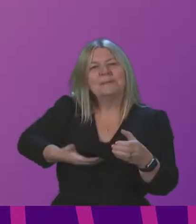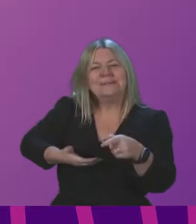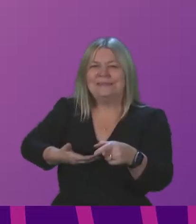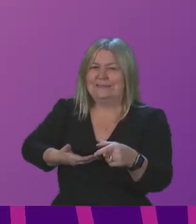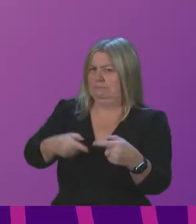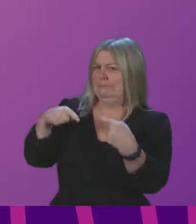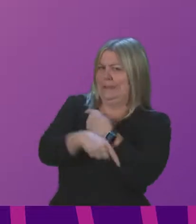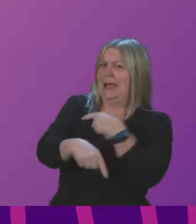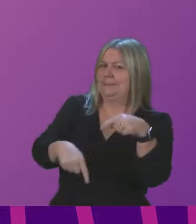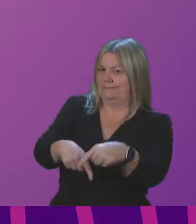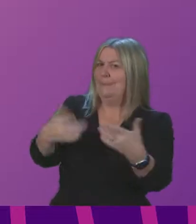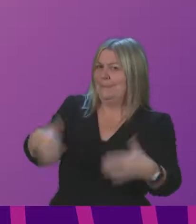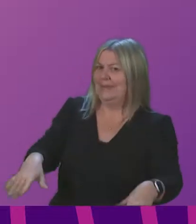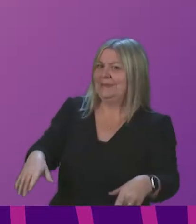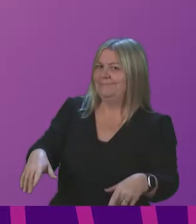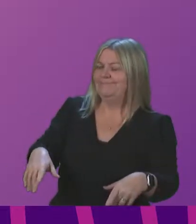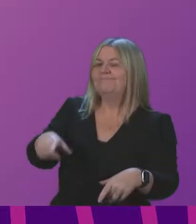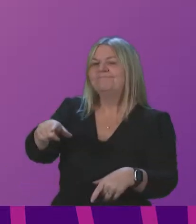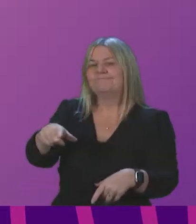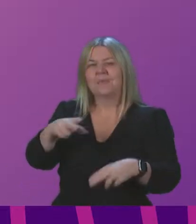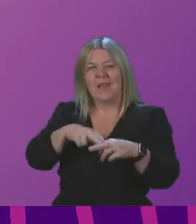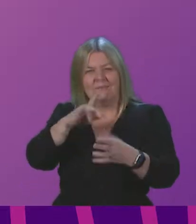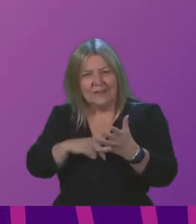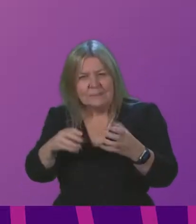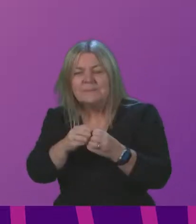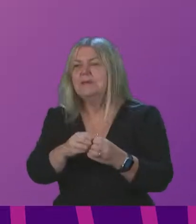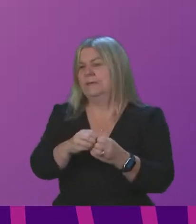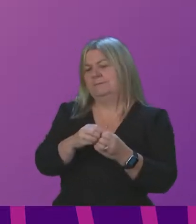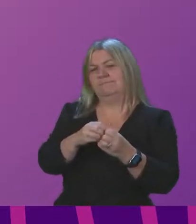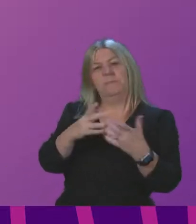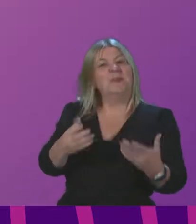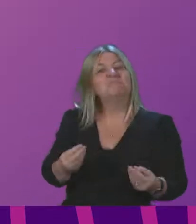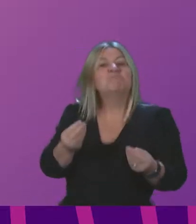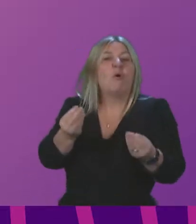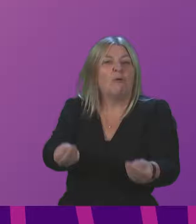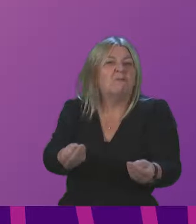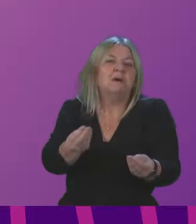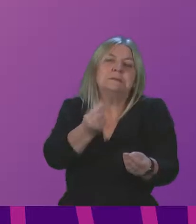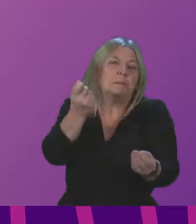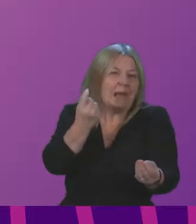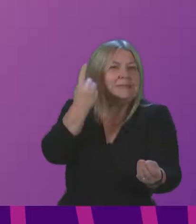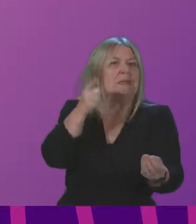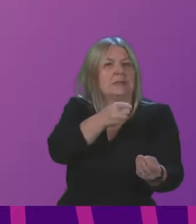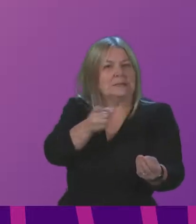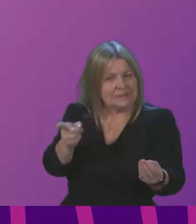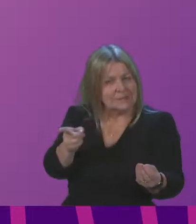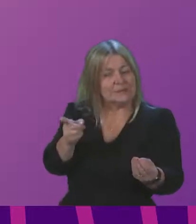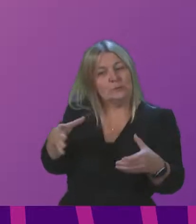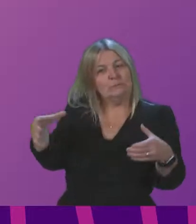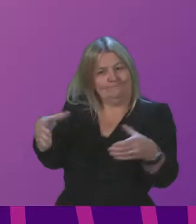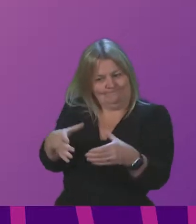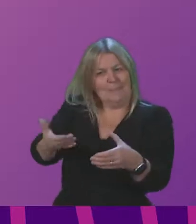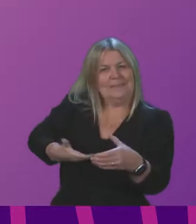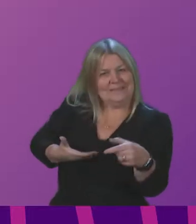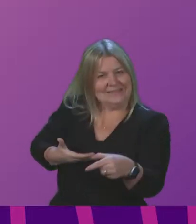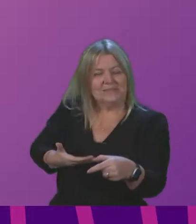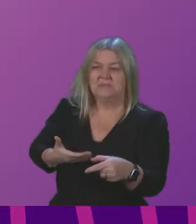debt during the pandemic. FSB Scotland has made a number of suggestions to help small firms, such as extending the terms of loan